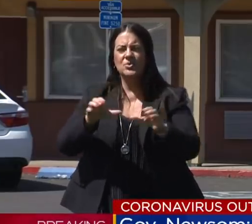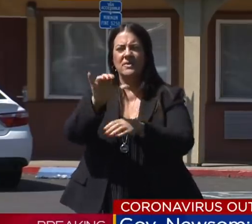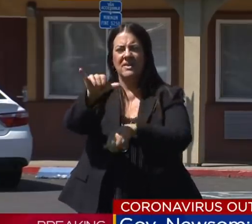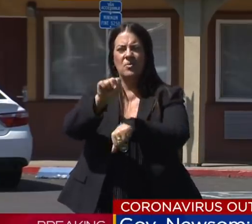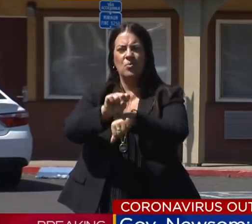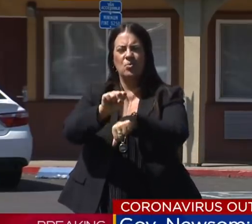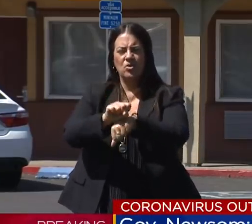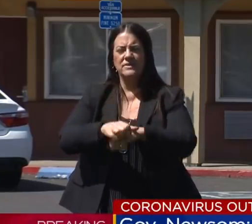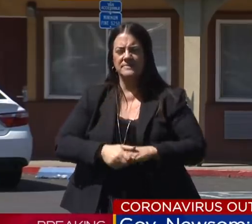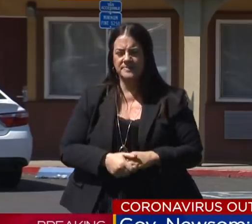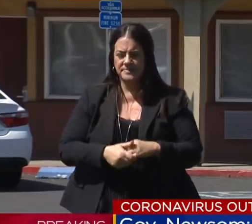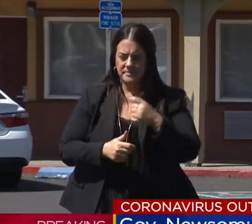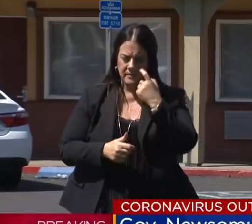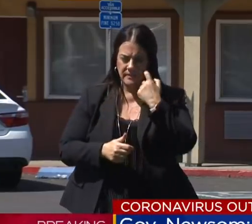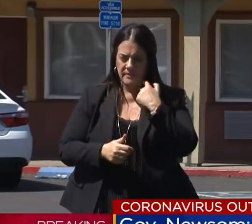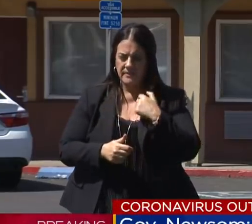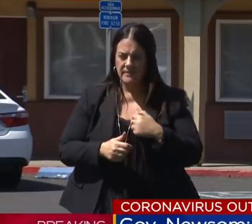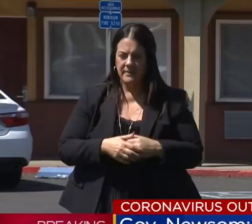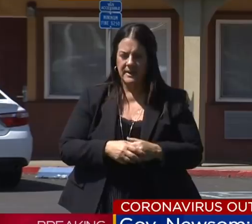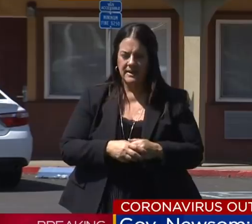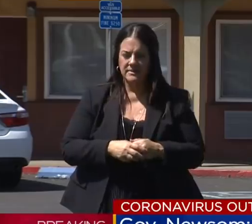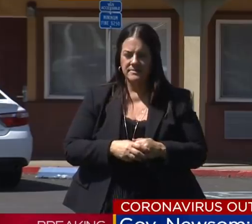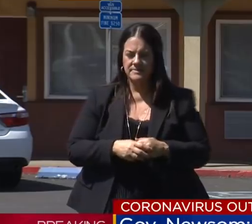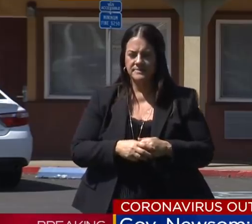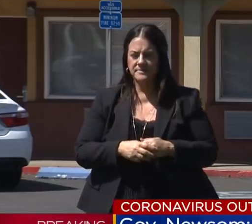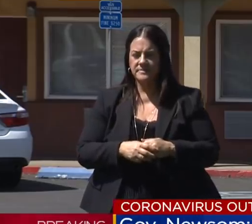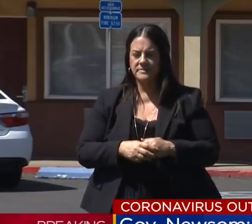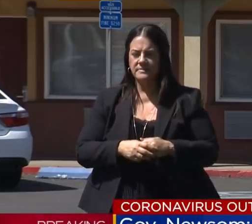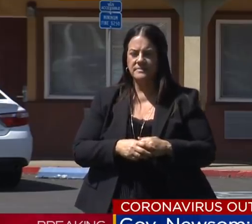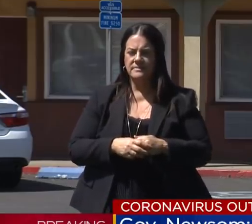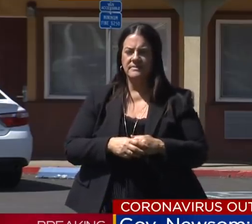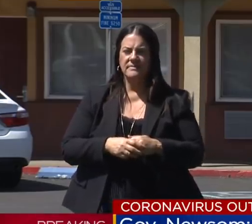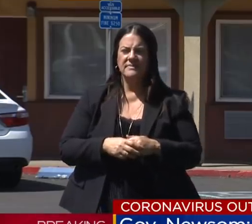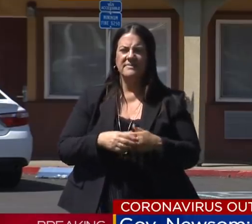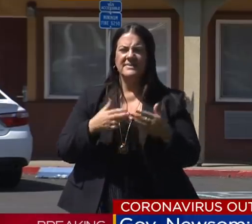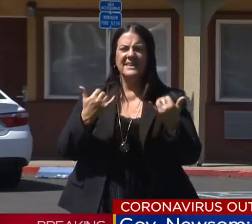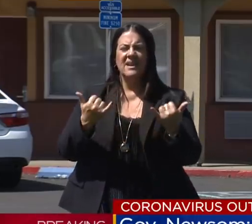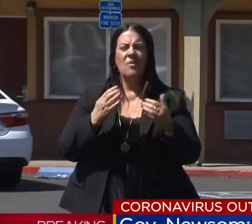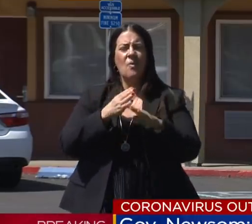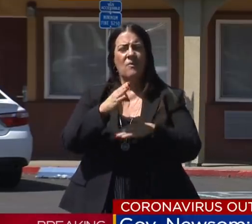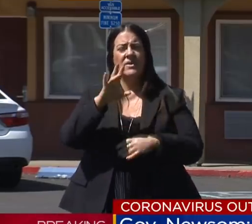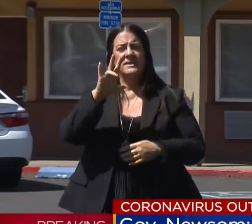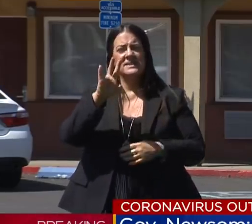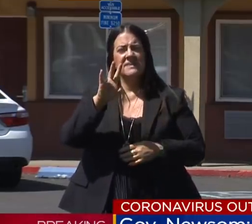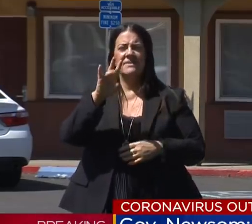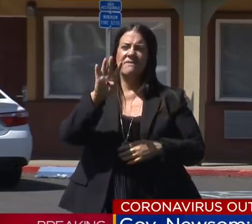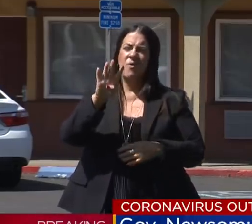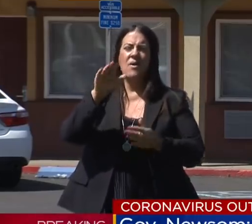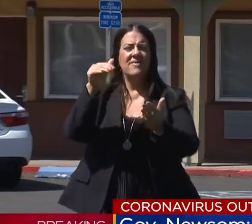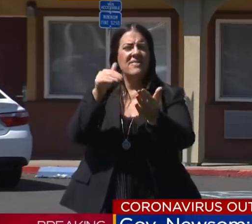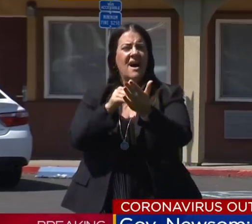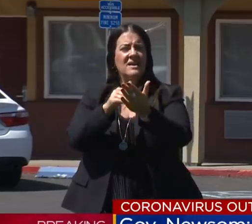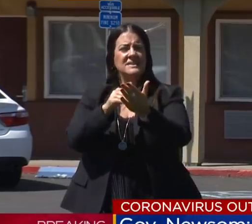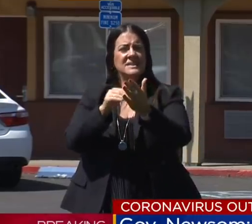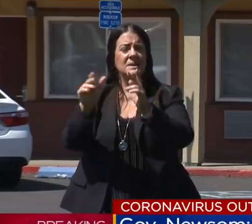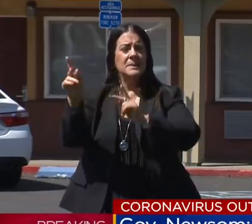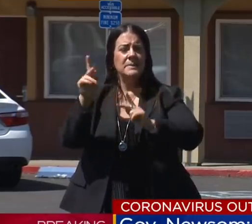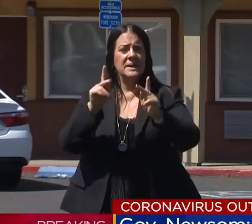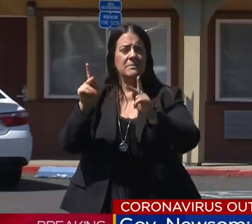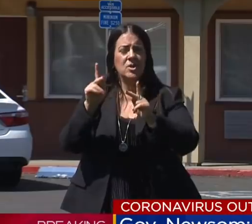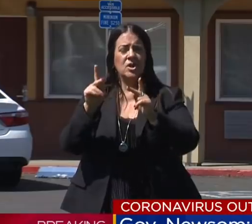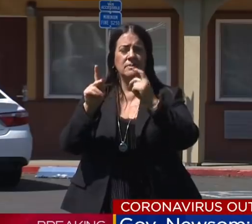In addition to that, now almost 75,000 over 74,000 people have signed up on our health core